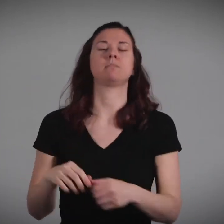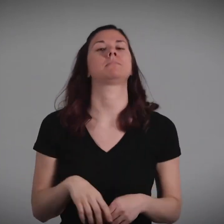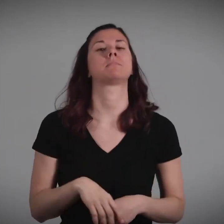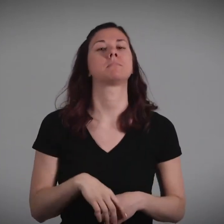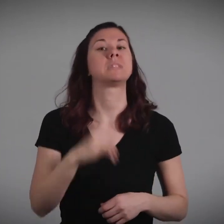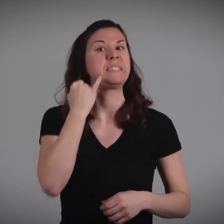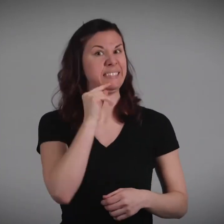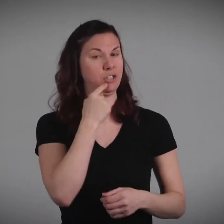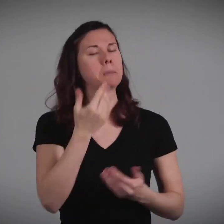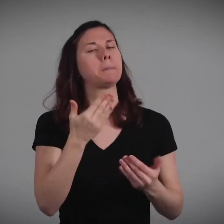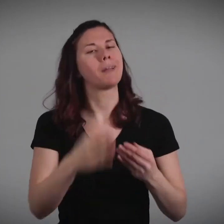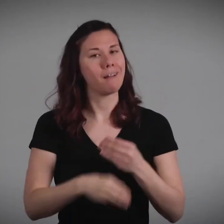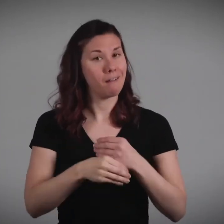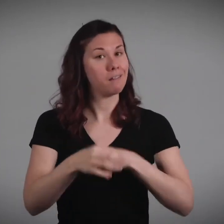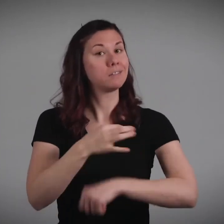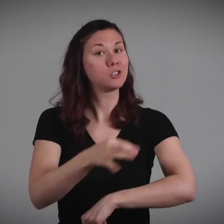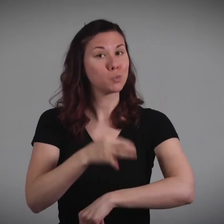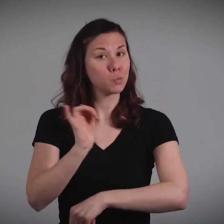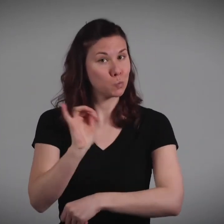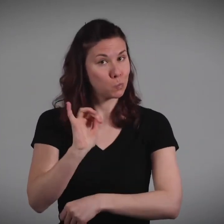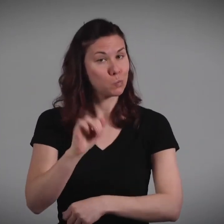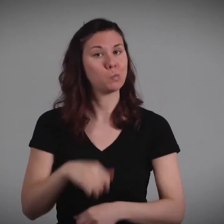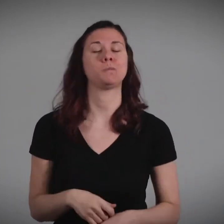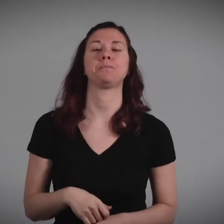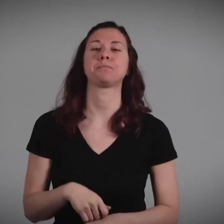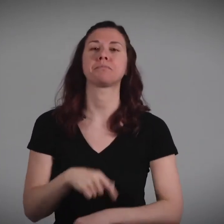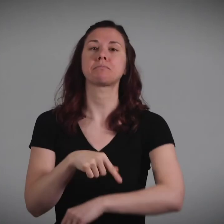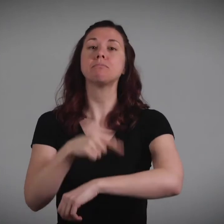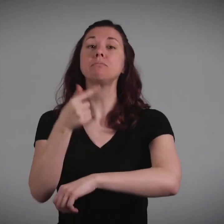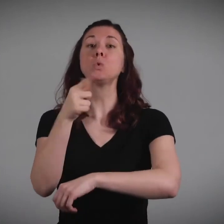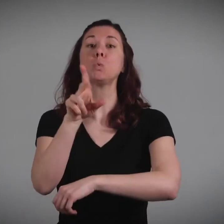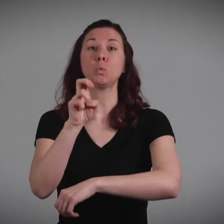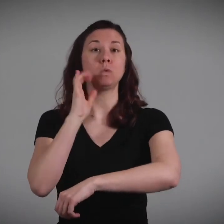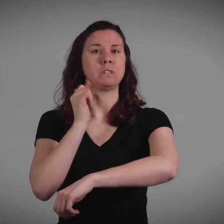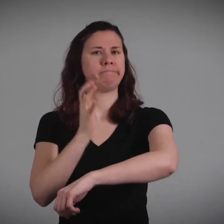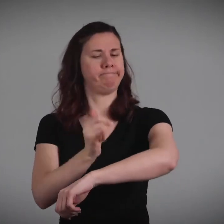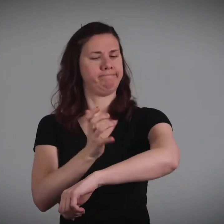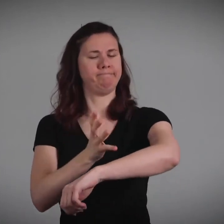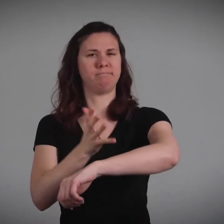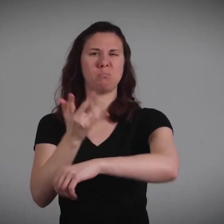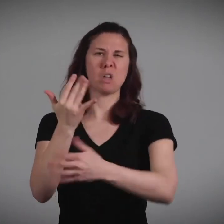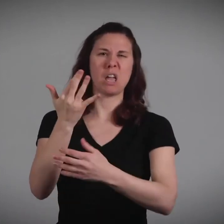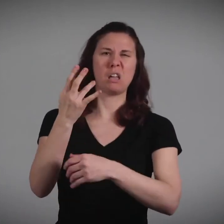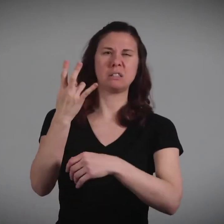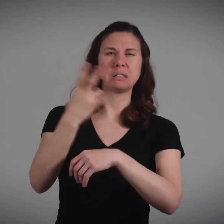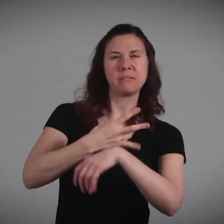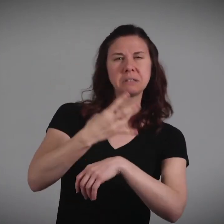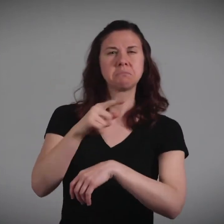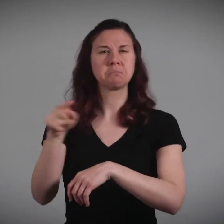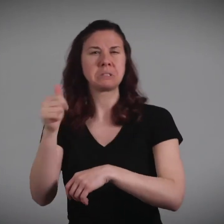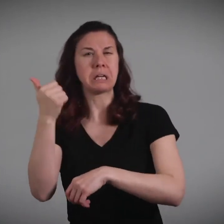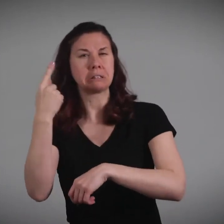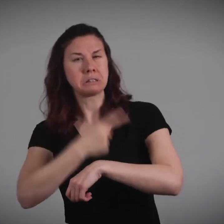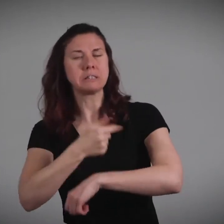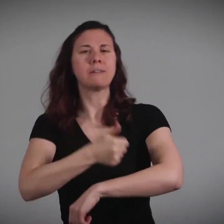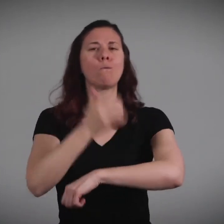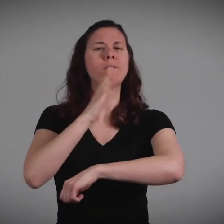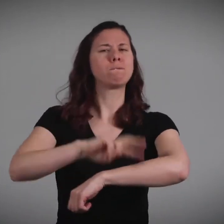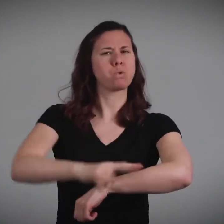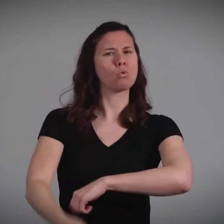to set. If it's serious, you might get stitches after the glue. The glue is left on for seven to ten days